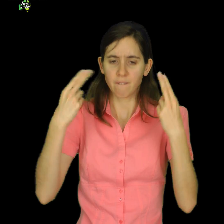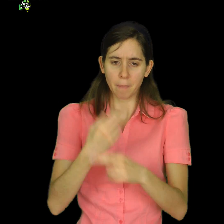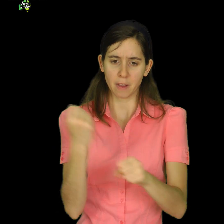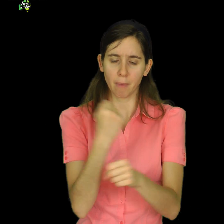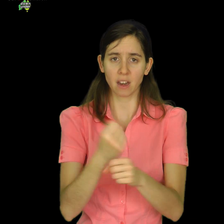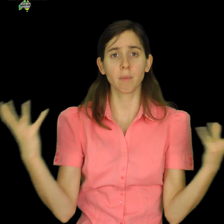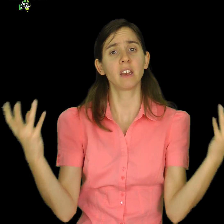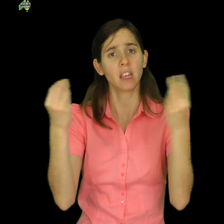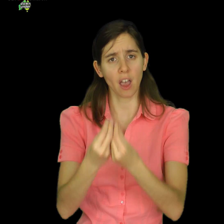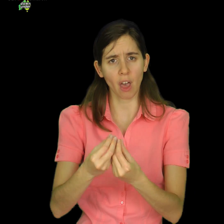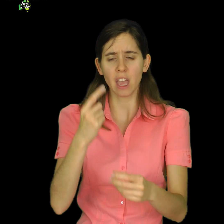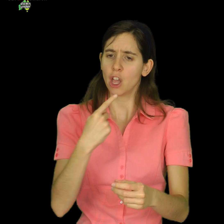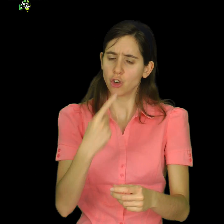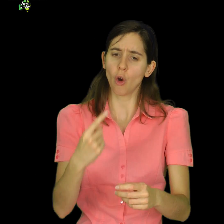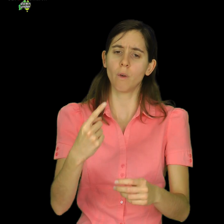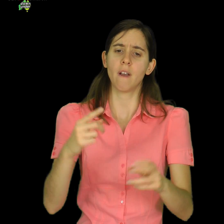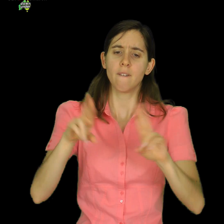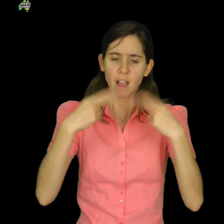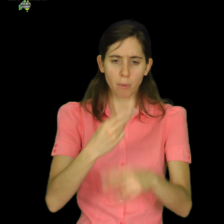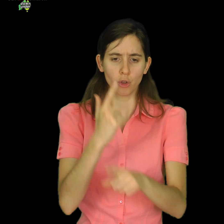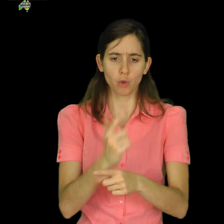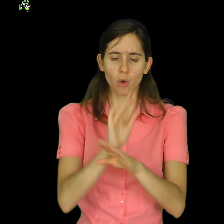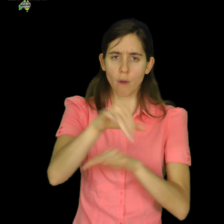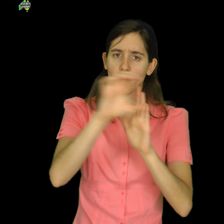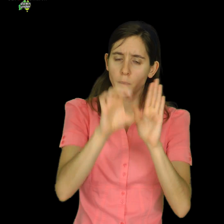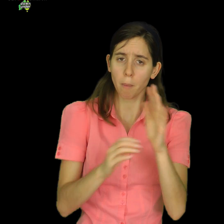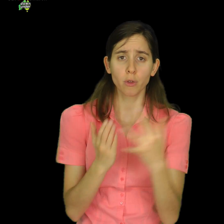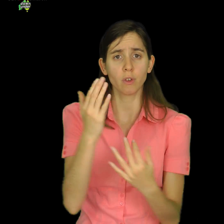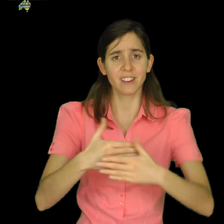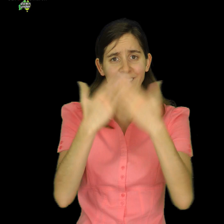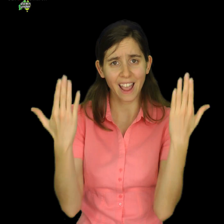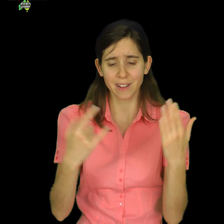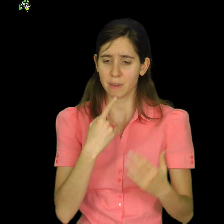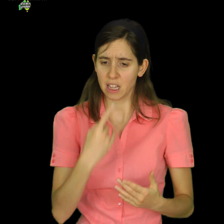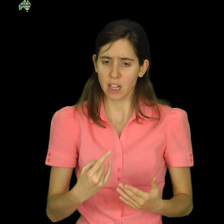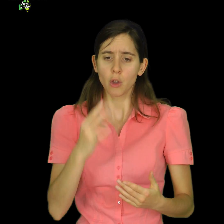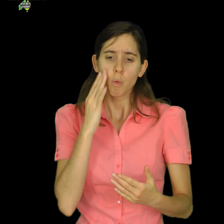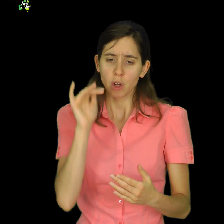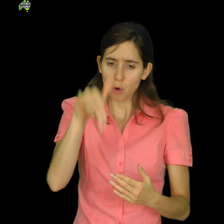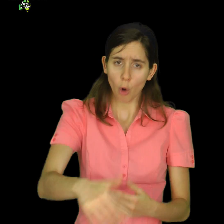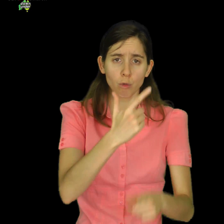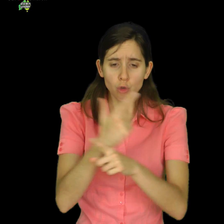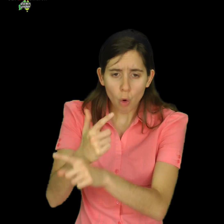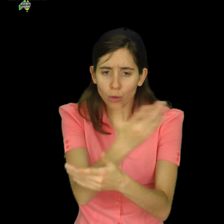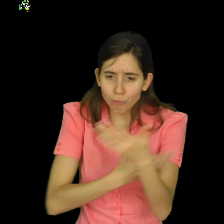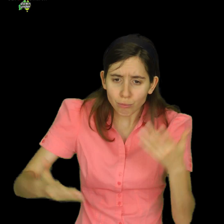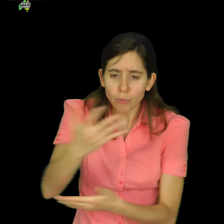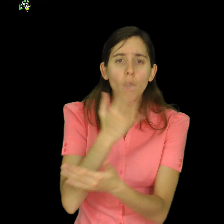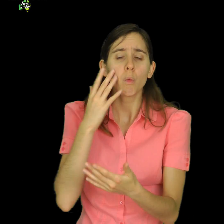commandments throughout the day. Talk of them when you sit in your house, when you walk by the way, when you lie